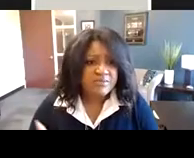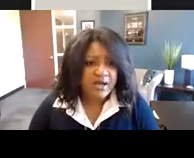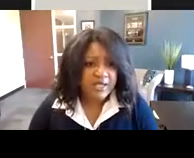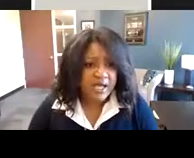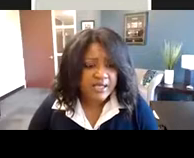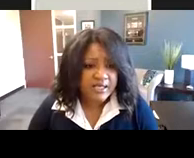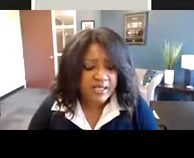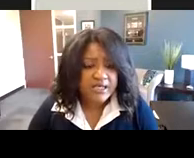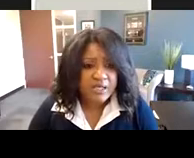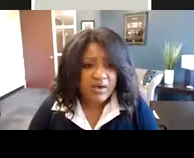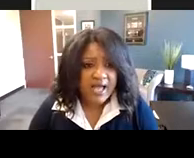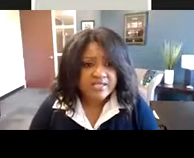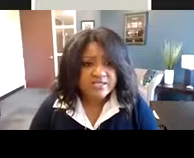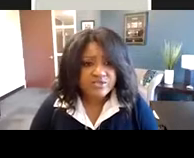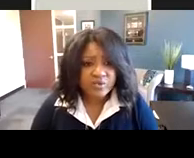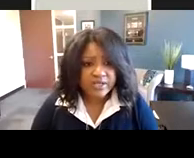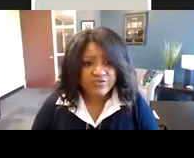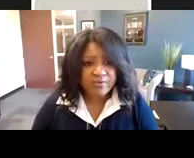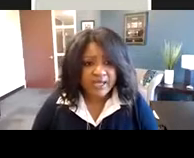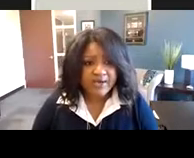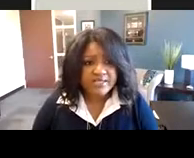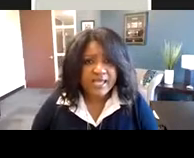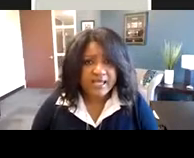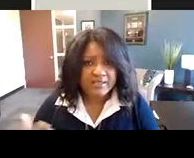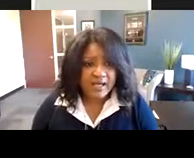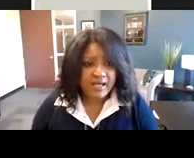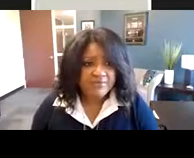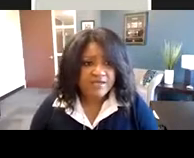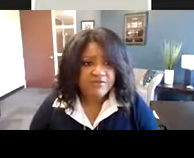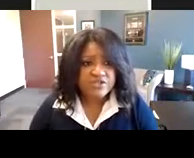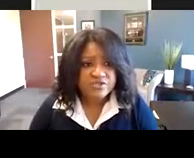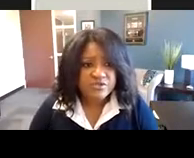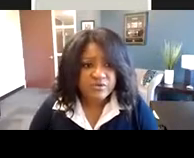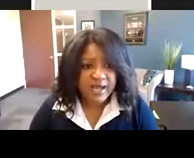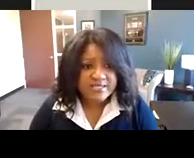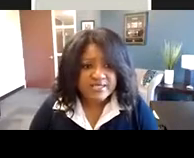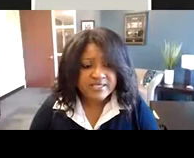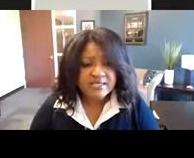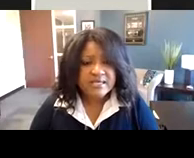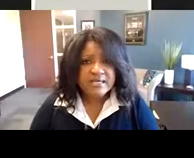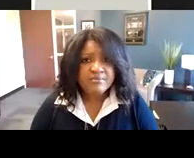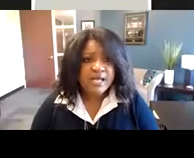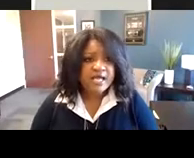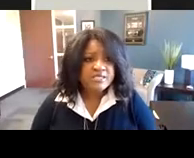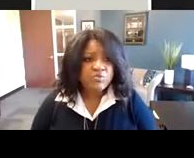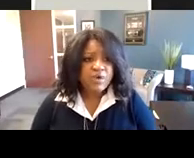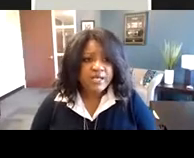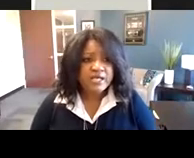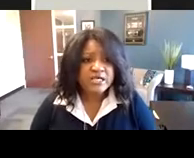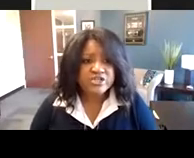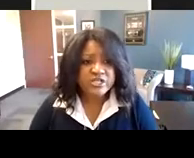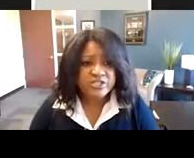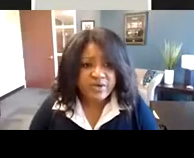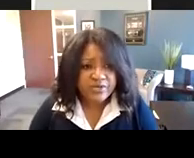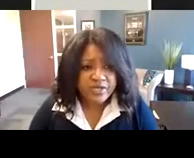already talked about unequal access to mortgage forbearance and the eviction crisis, but I did want